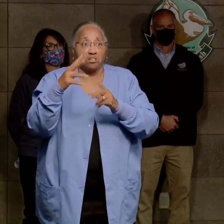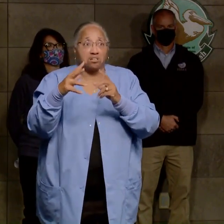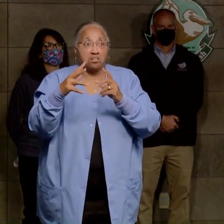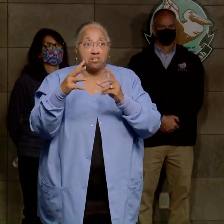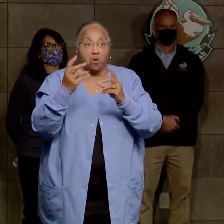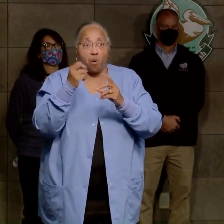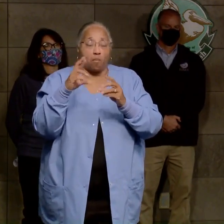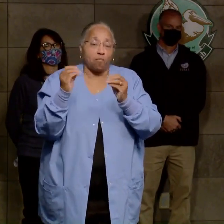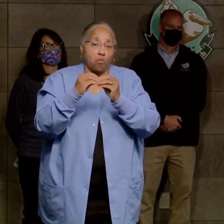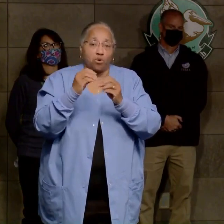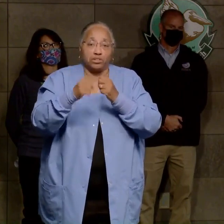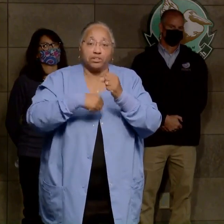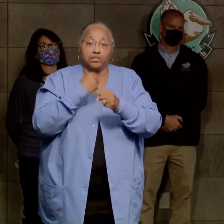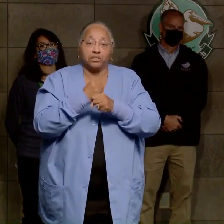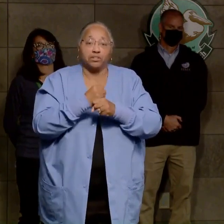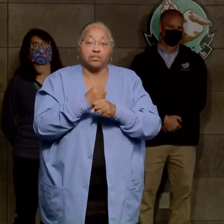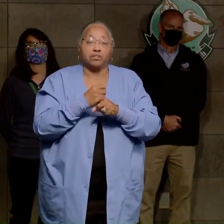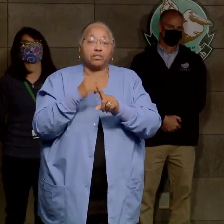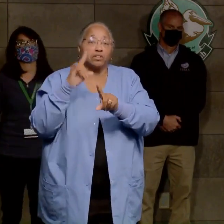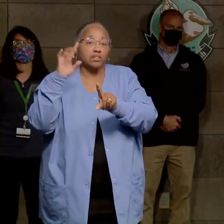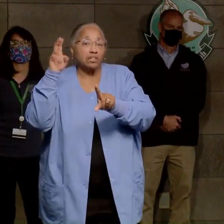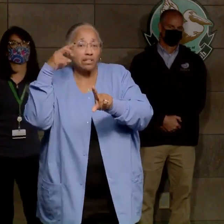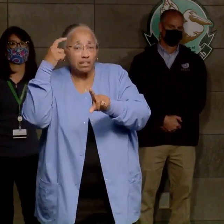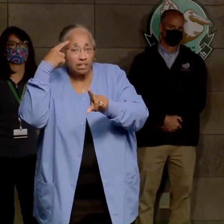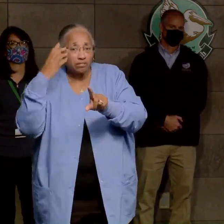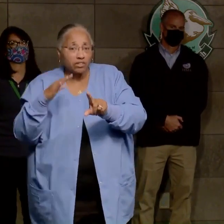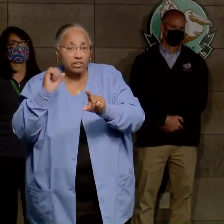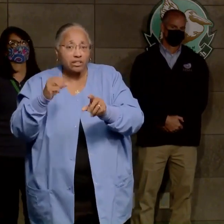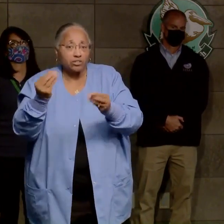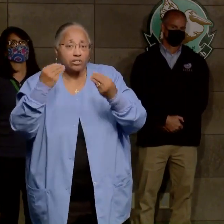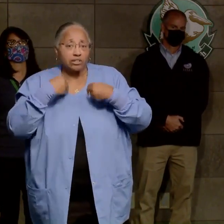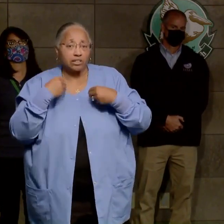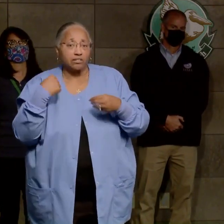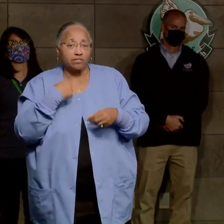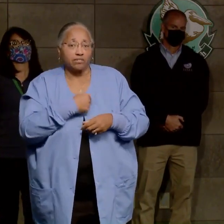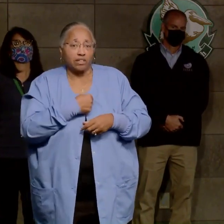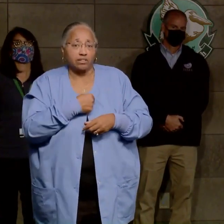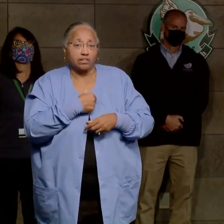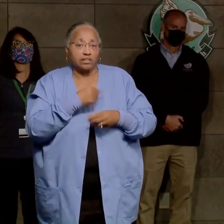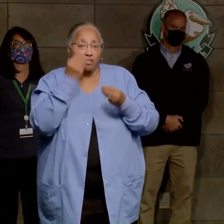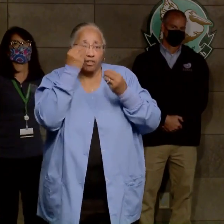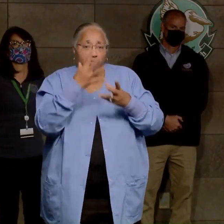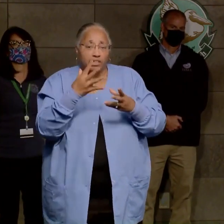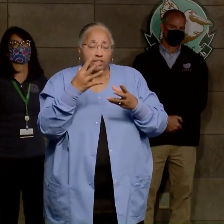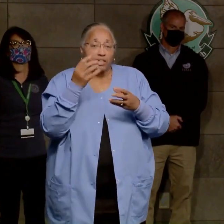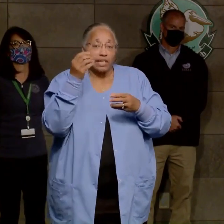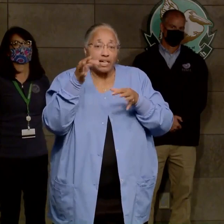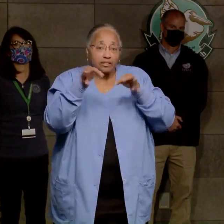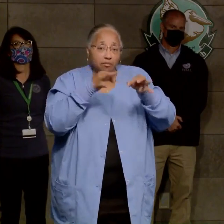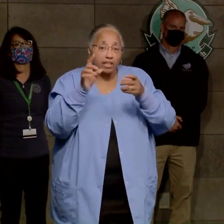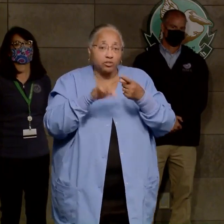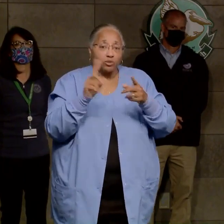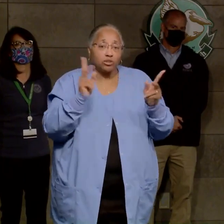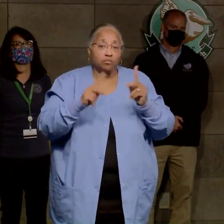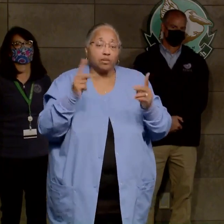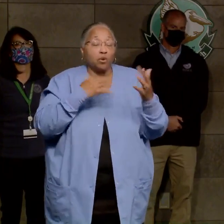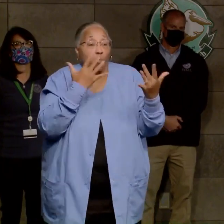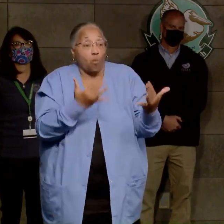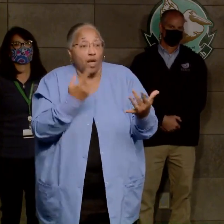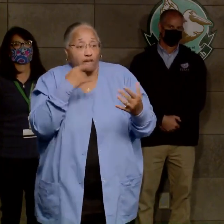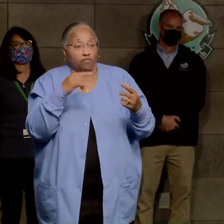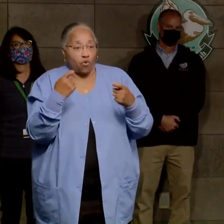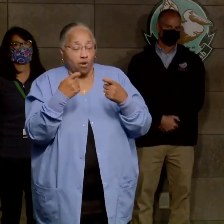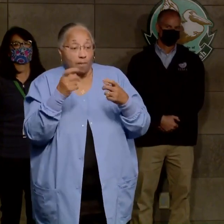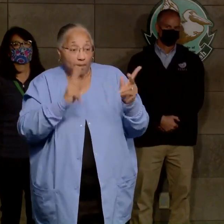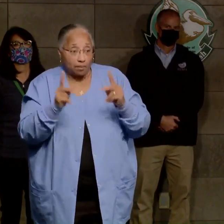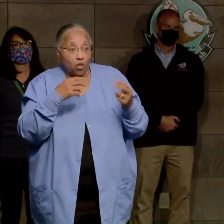Yes, sir. Governor, can you give assurances or to explain to people just the process? Because I think people at home are sitting and waiting for power to be assured.